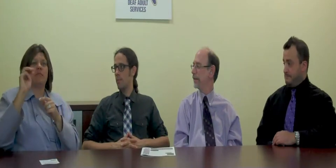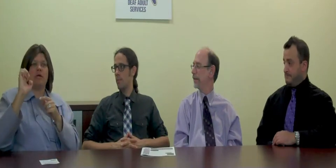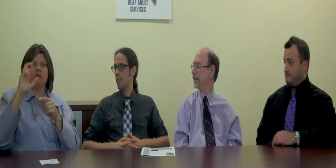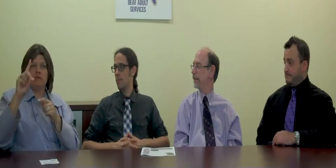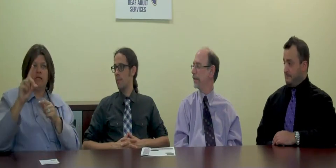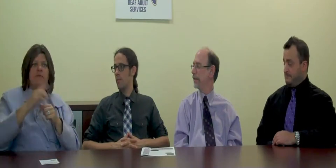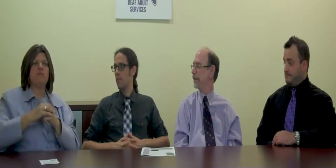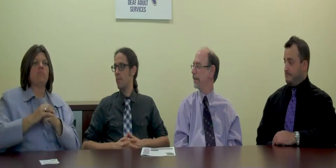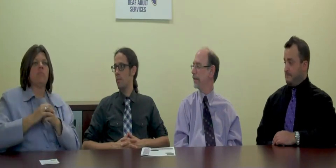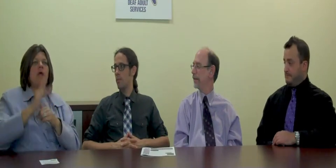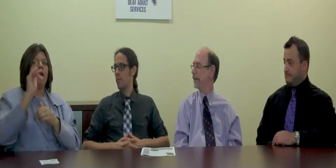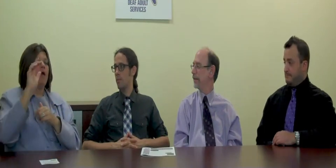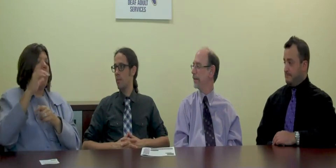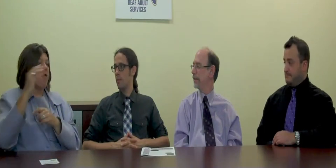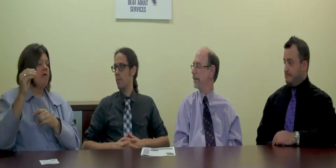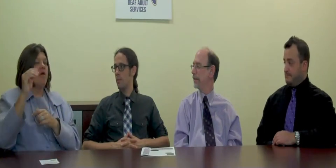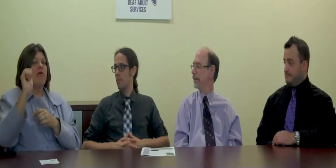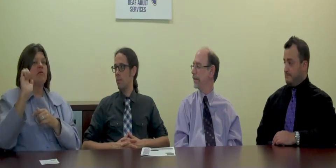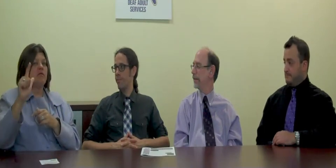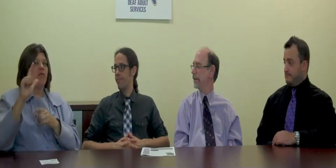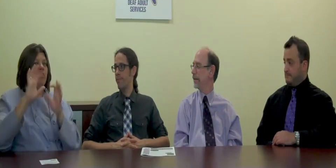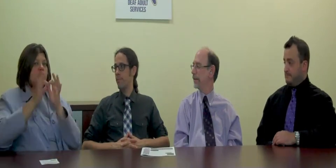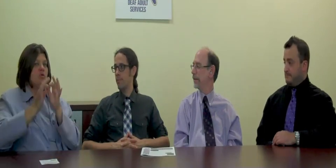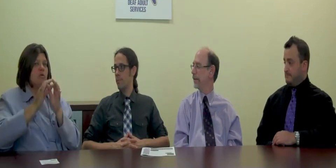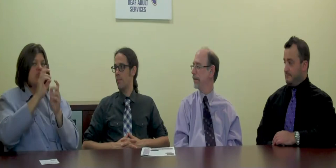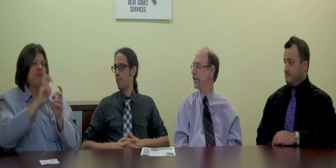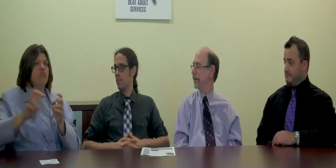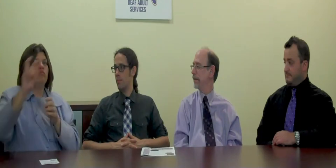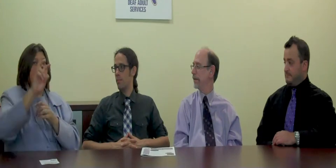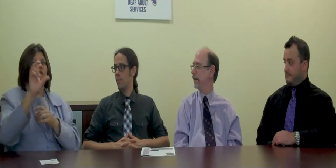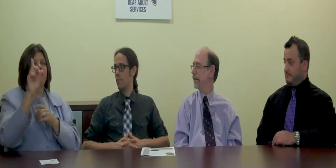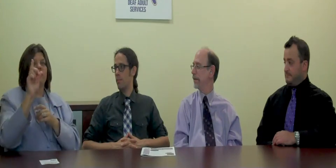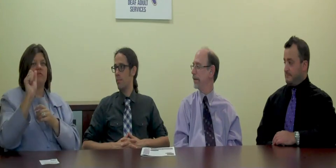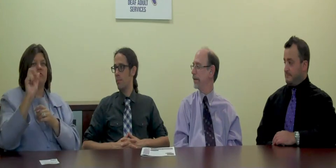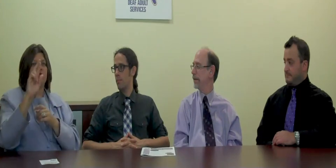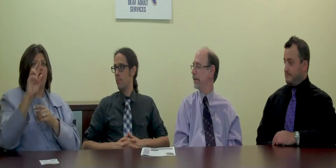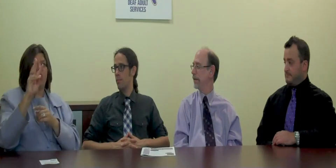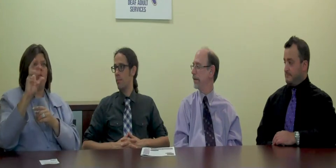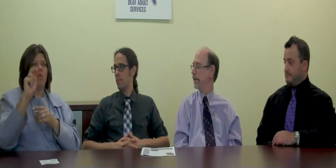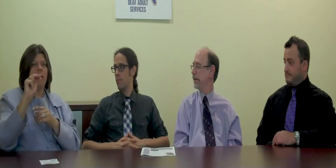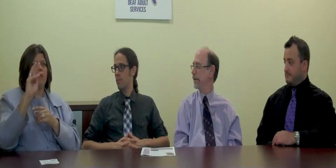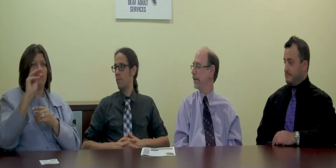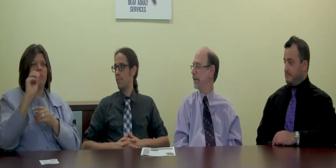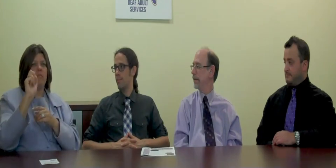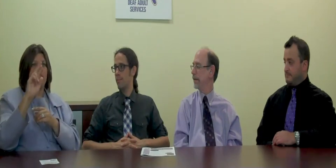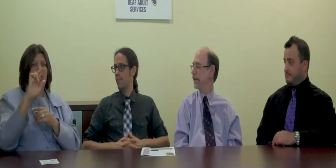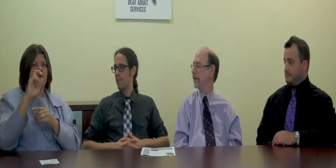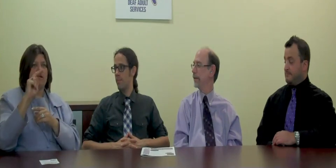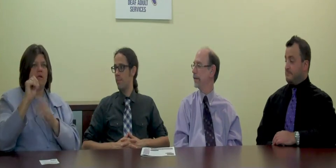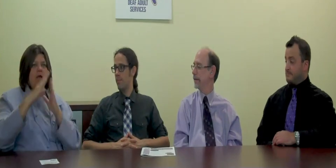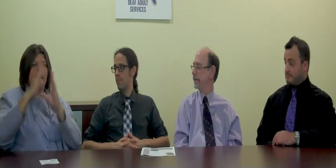celebration of St. Mary's School for the Deaf, and an ASL interpreted tour of the Darwin Martin House.